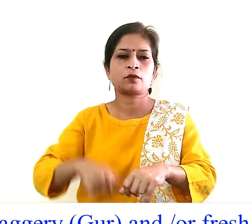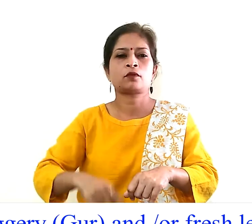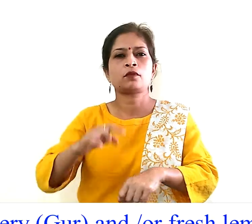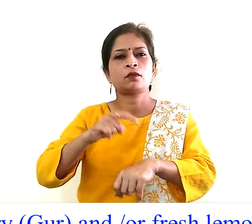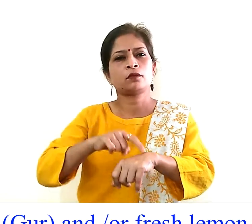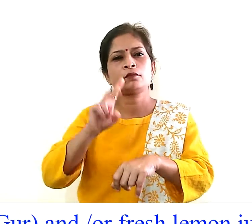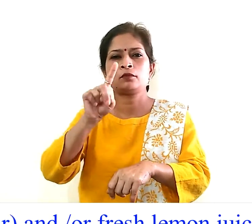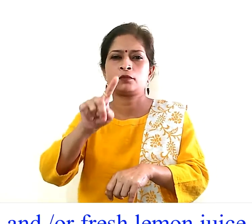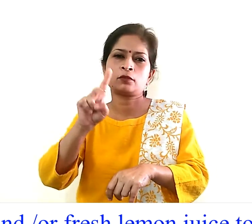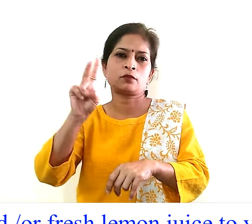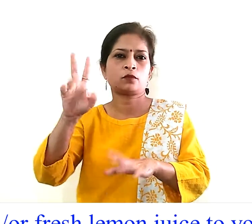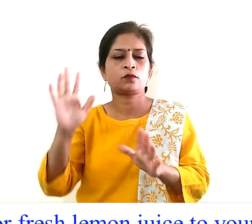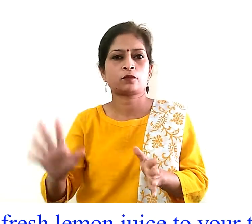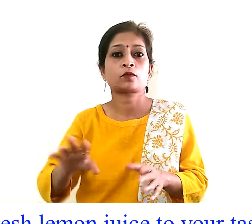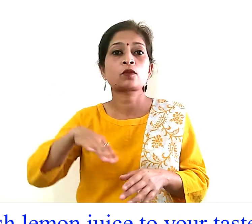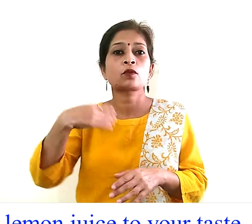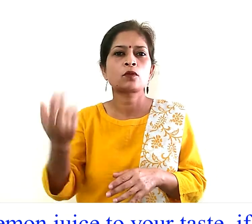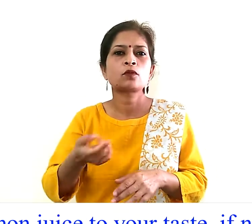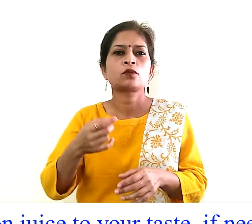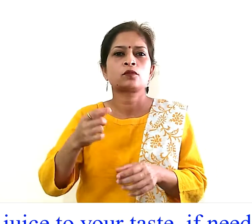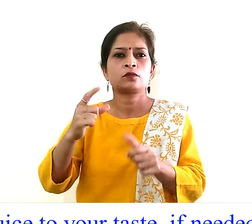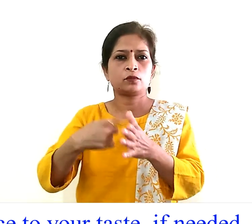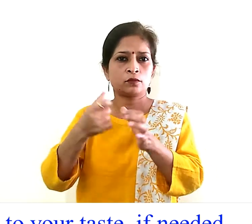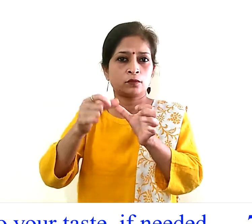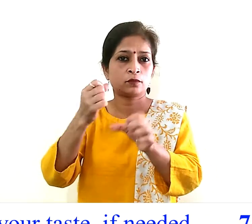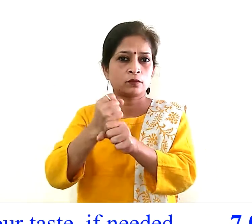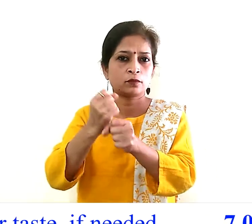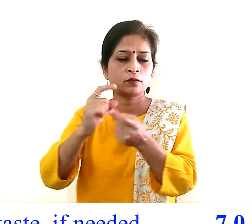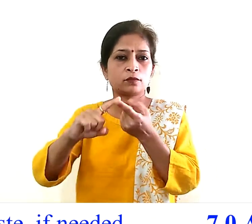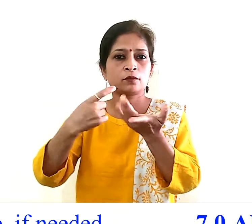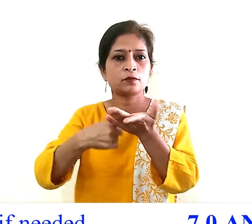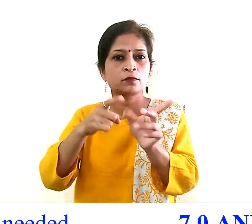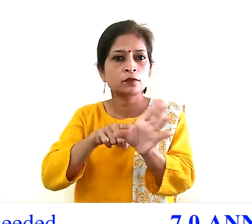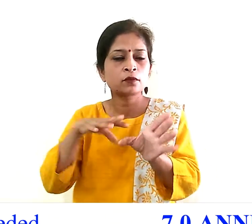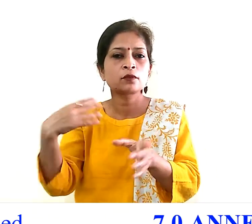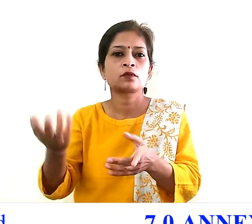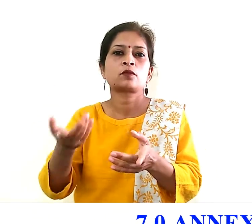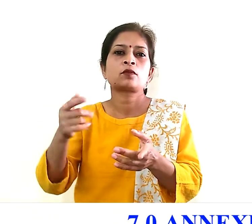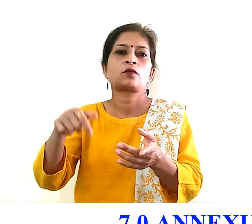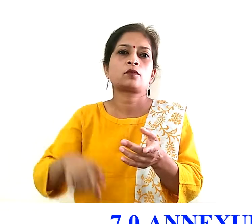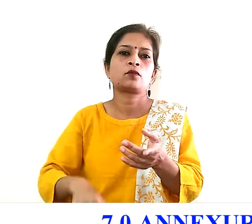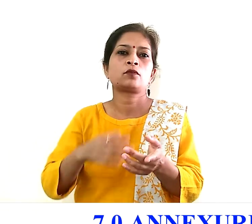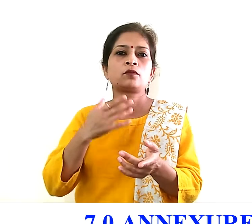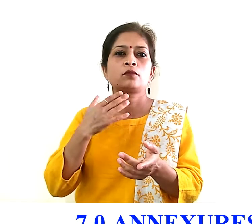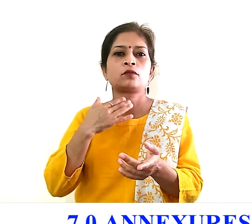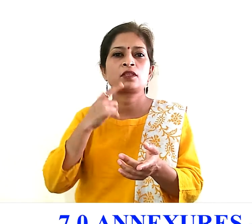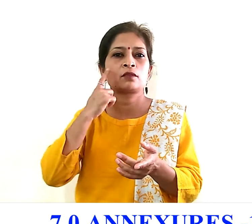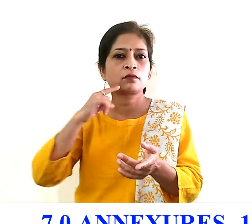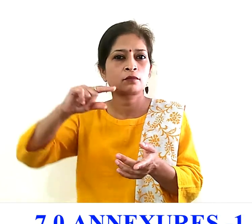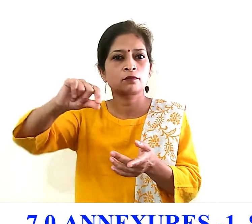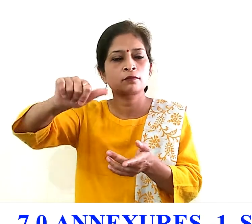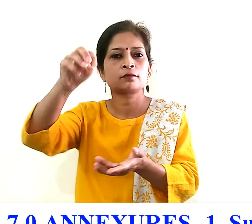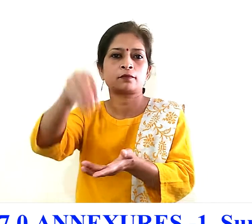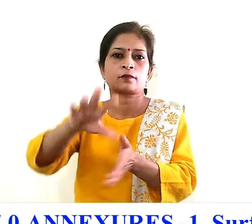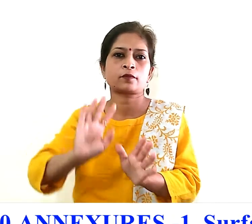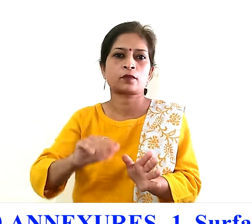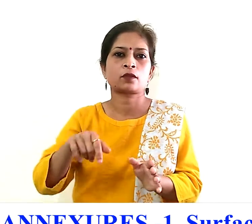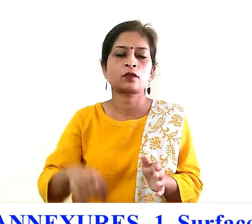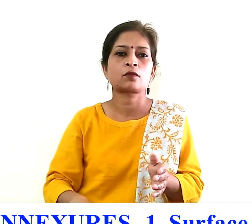jaggery good or fresh lemon juice to your taste if needed 7.0 annexures 1 surface